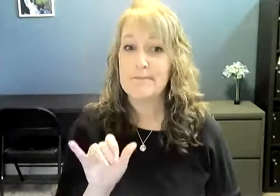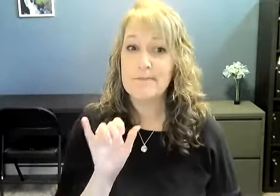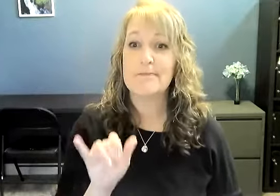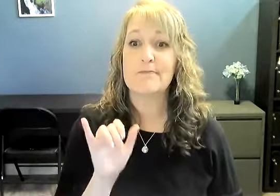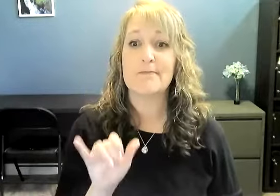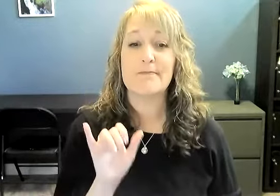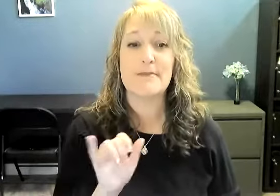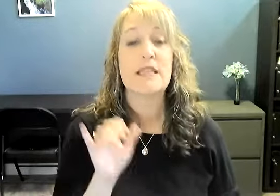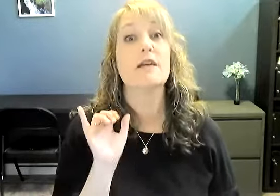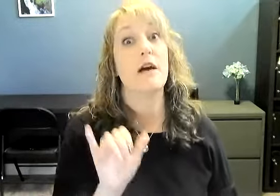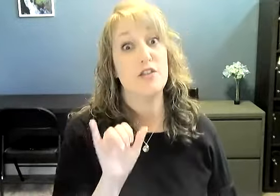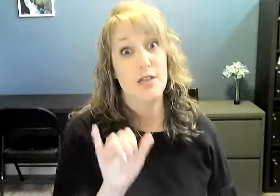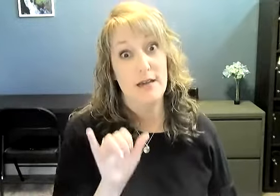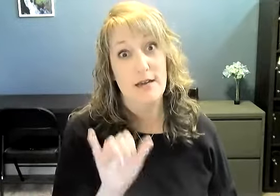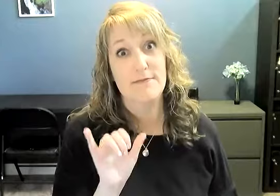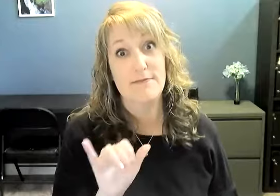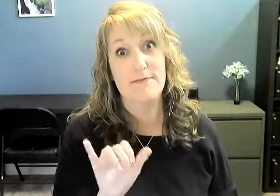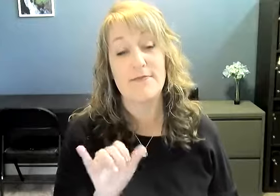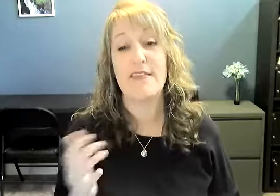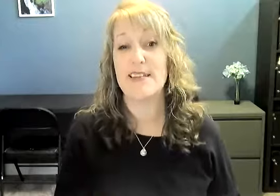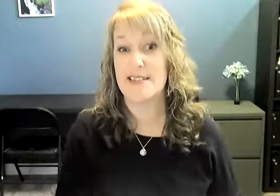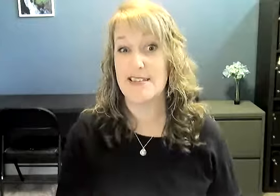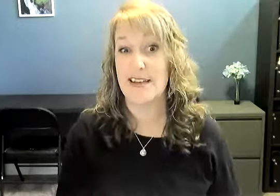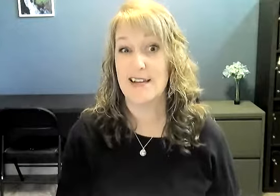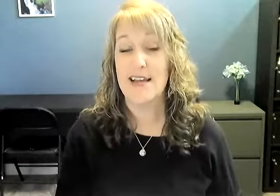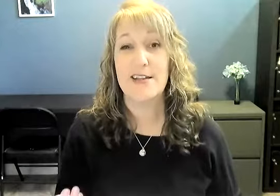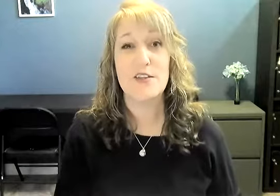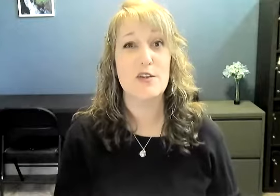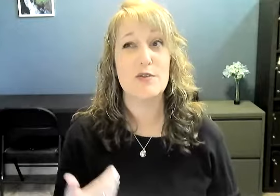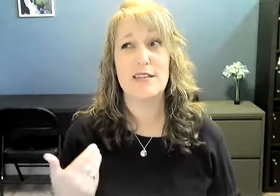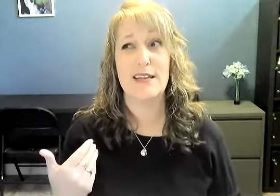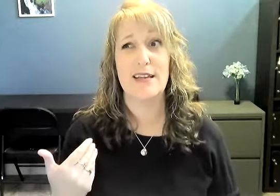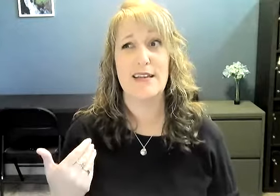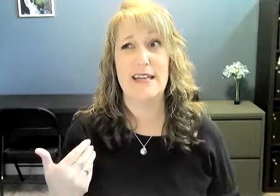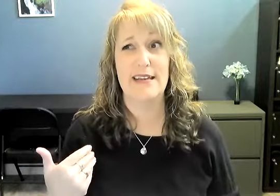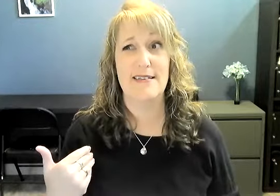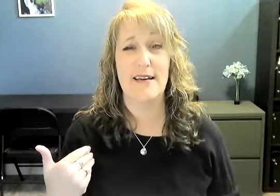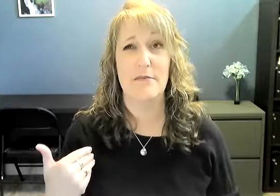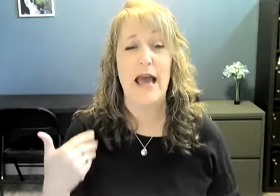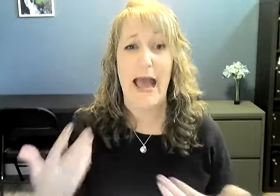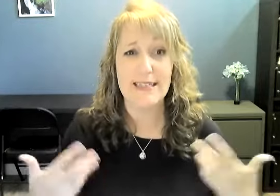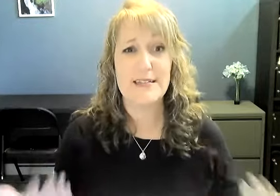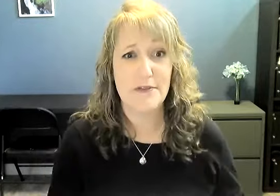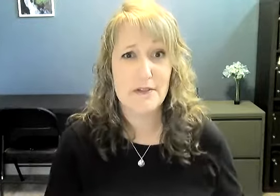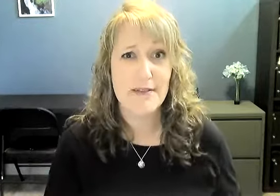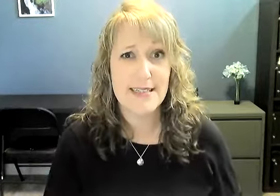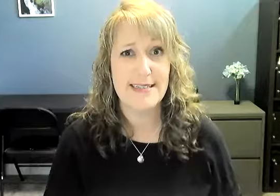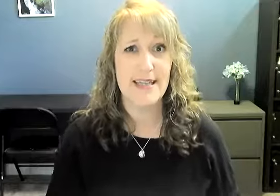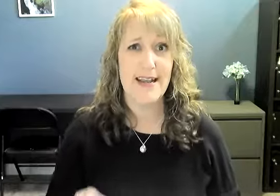Mm. Gotcha. That's the sign. And it's used in active listening in